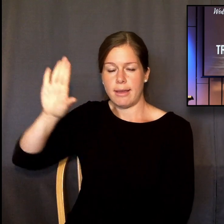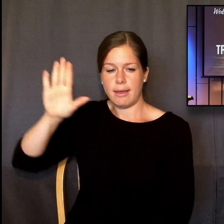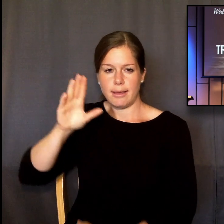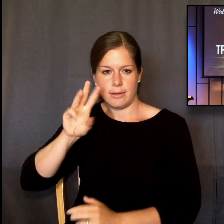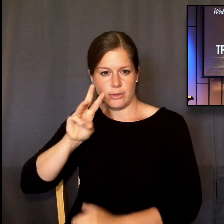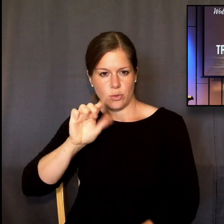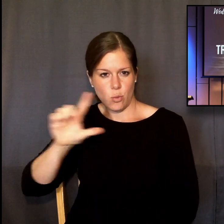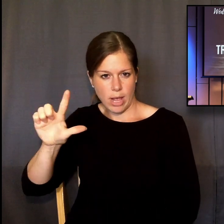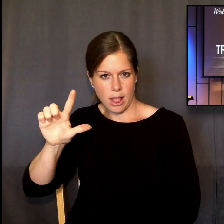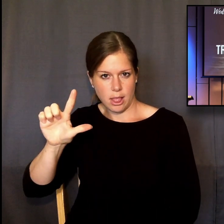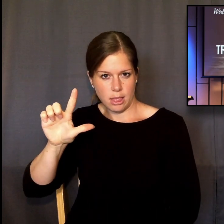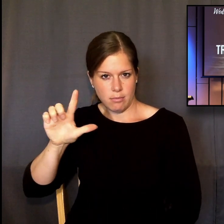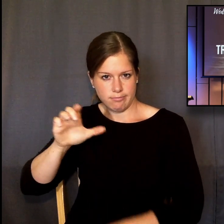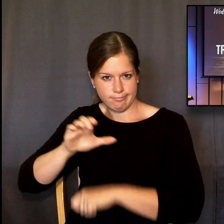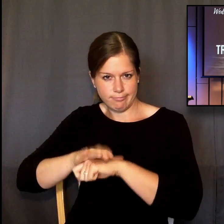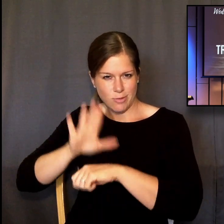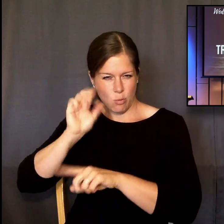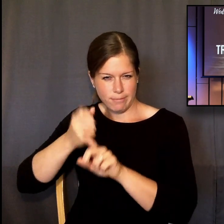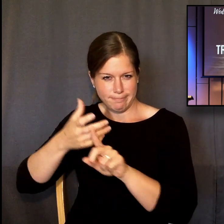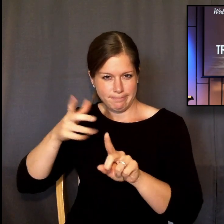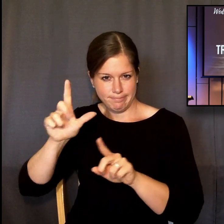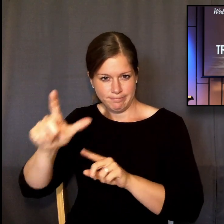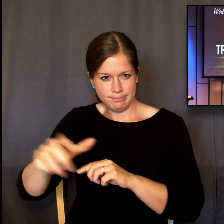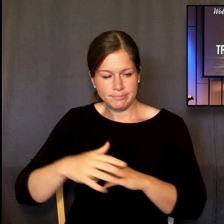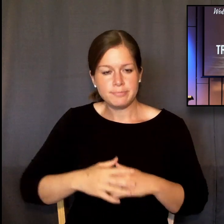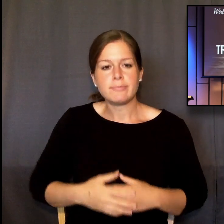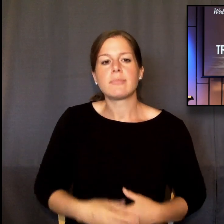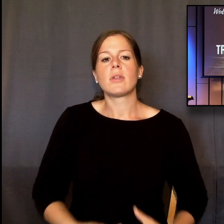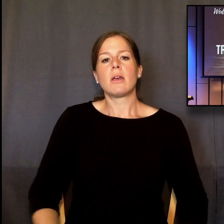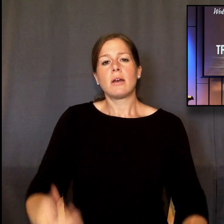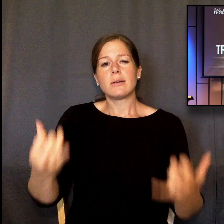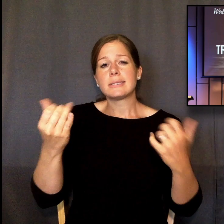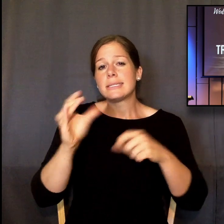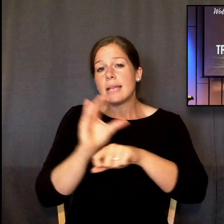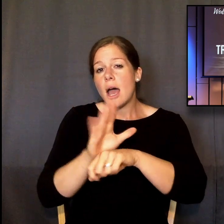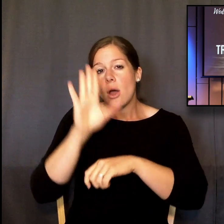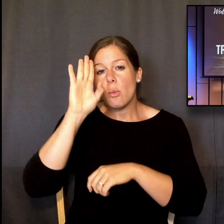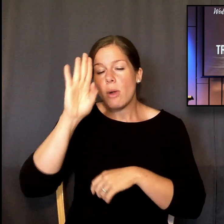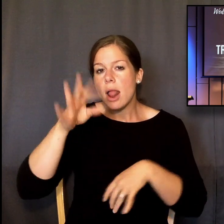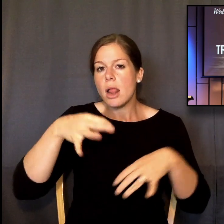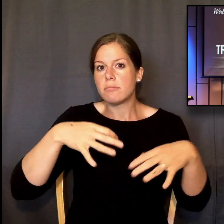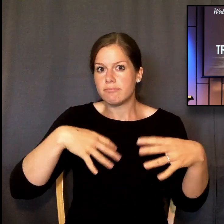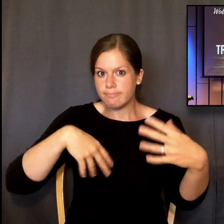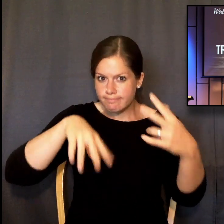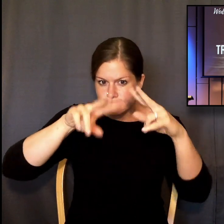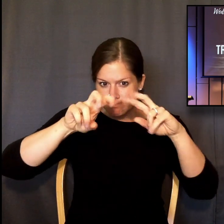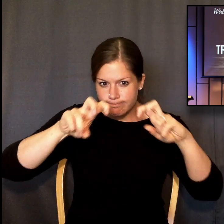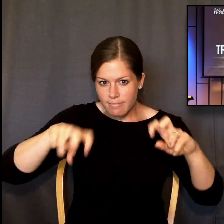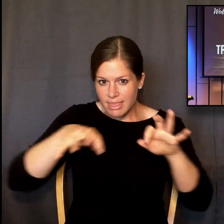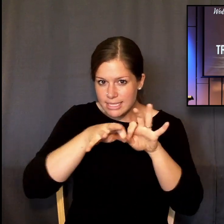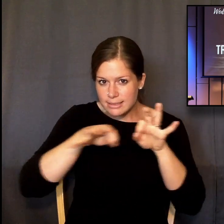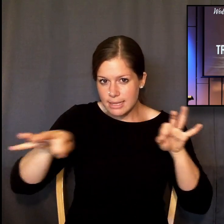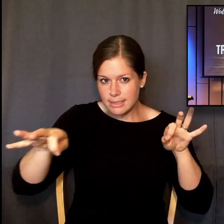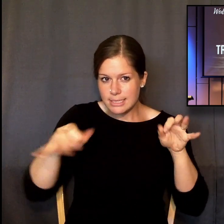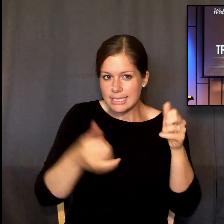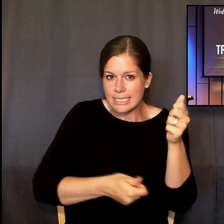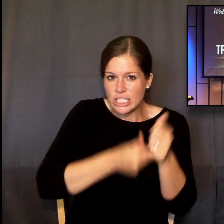tonight, what we're going to do is we're going to look at this text phrase by phrase, so we can all see what the Bible says about just how